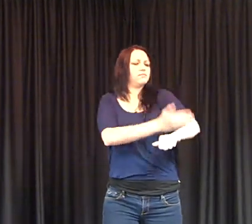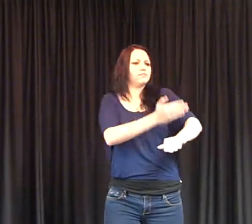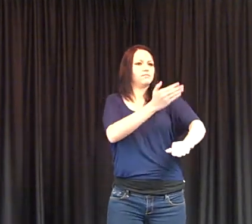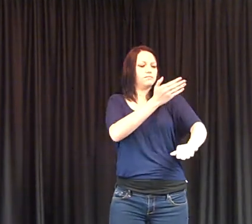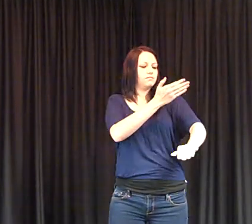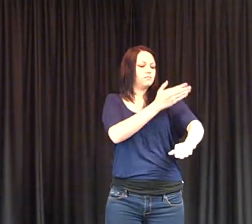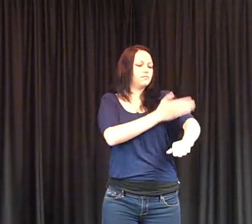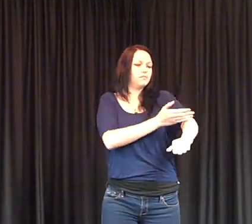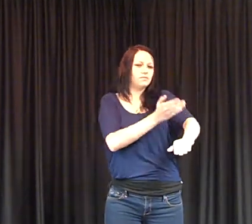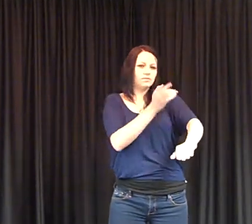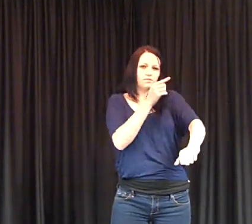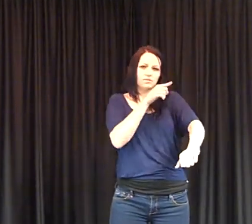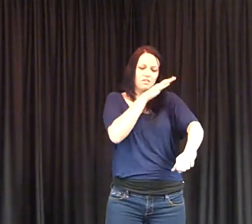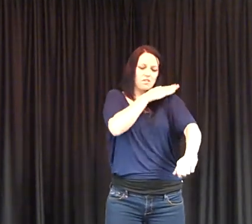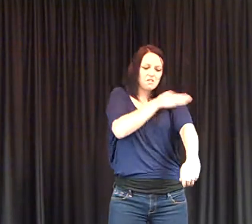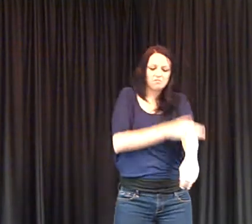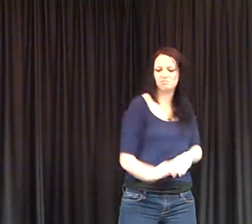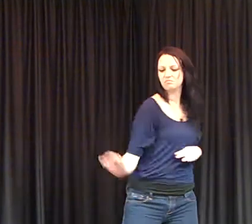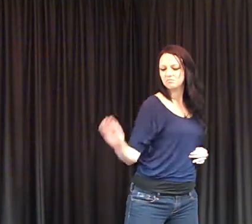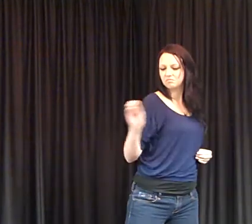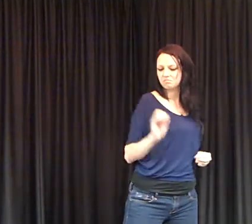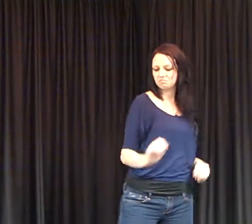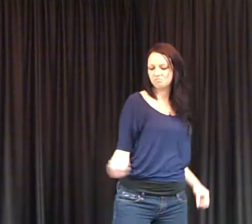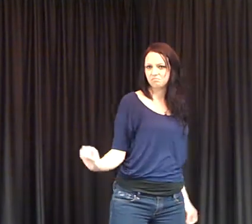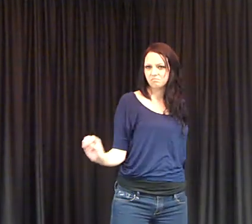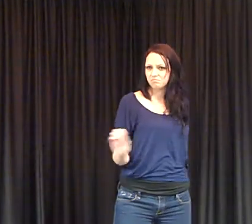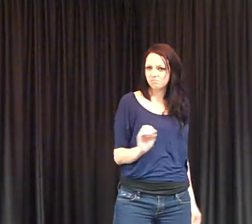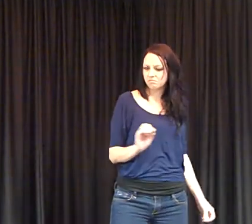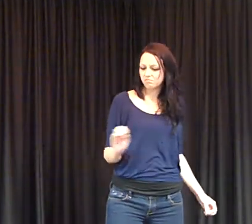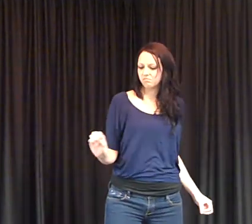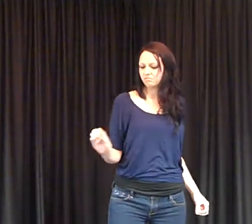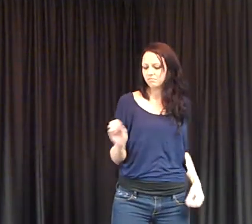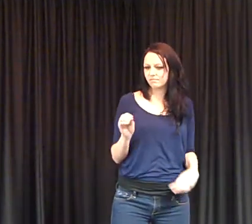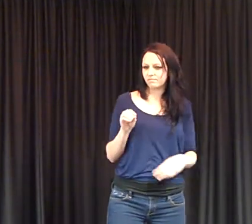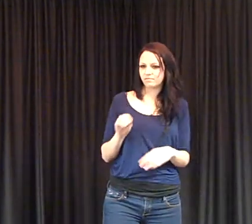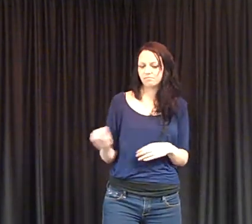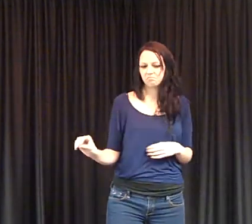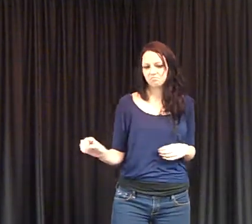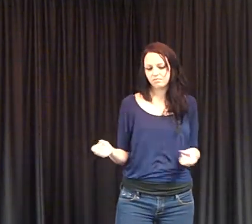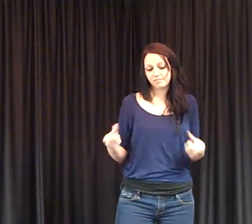You got your head in the clouds and not at all what you seem.